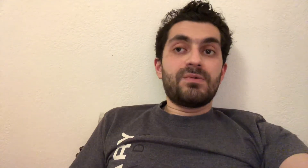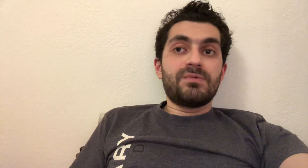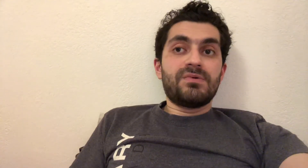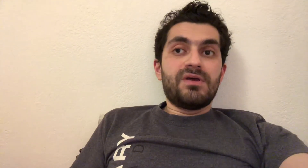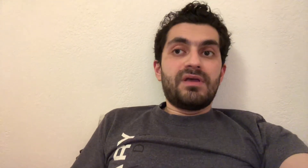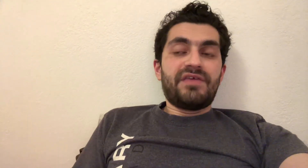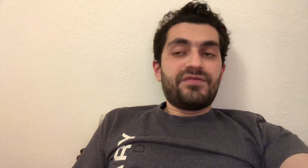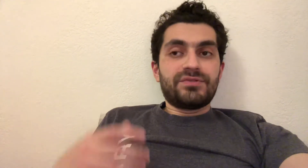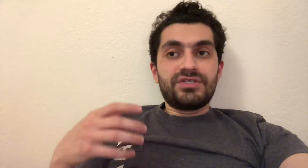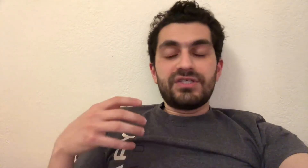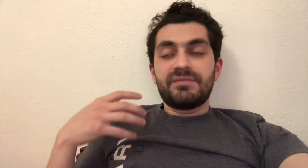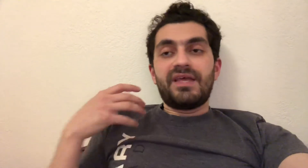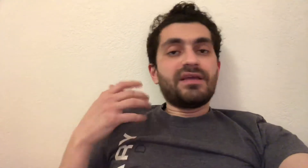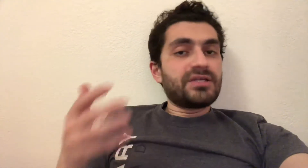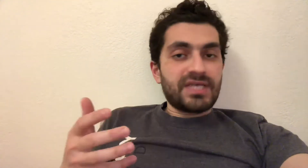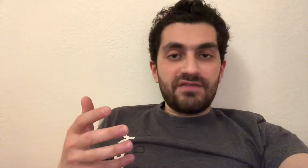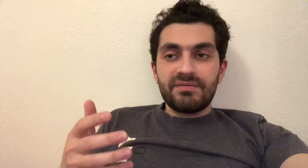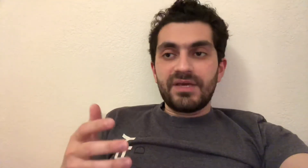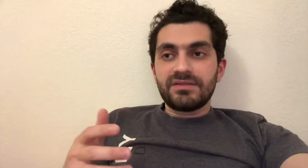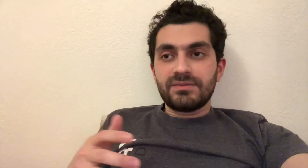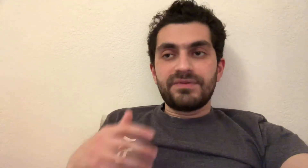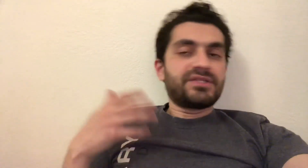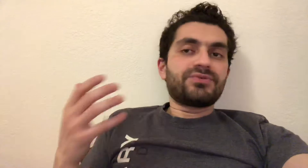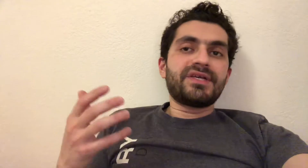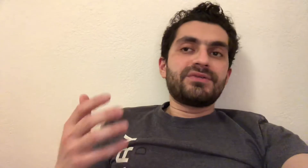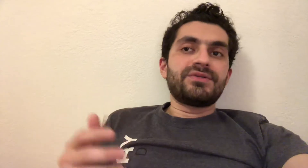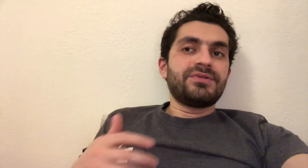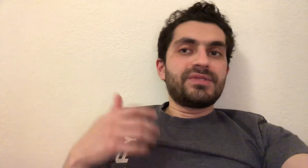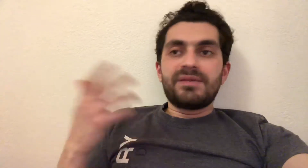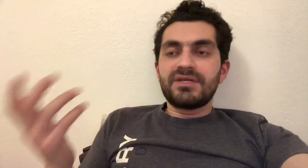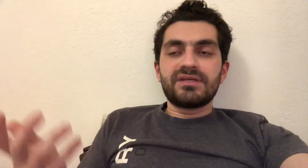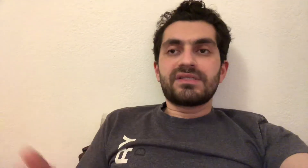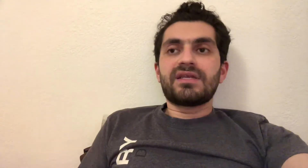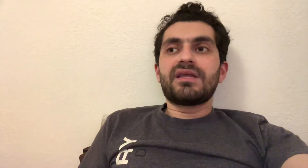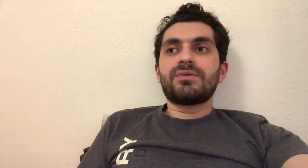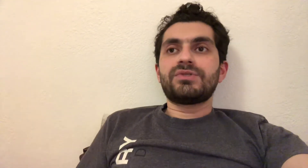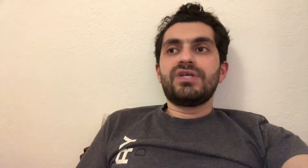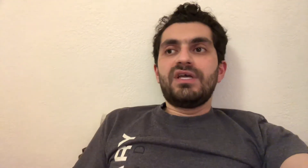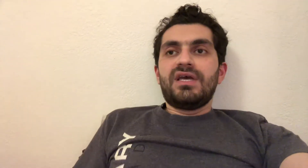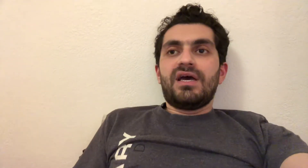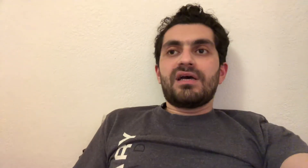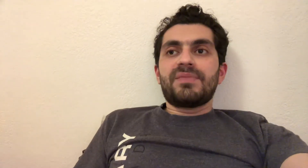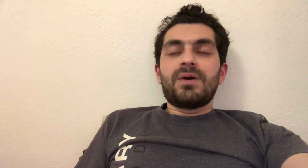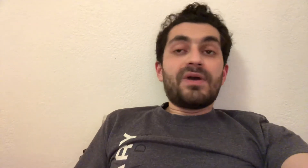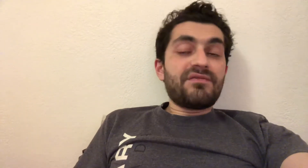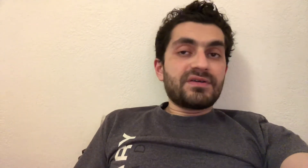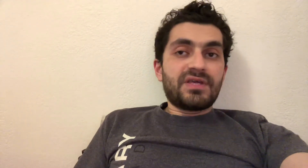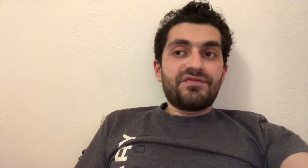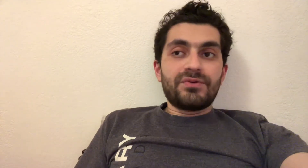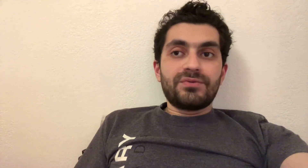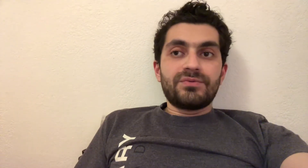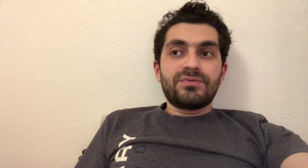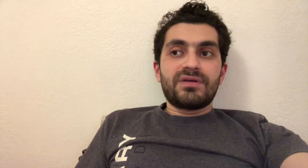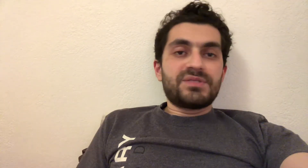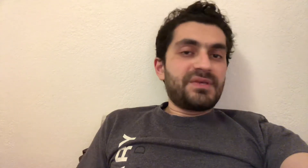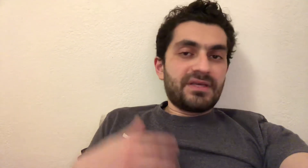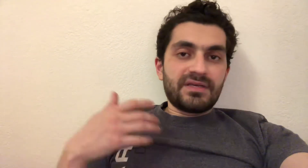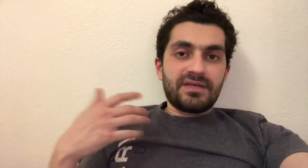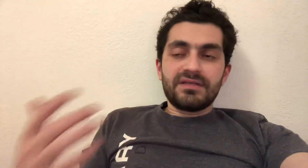Now, if you're teaching them the English alphabet, well, that's great. You could use the American sign language. However, if you are speaking another